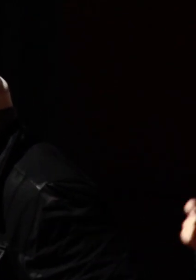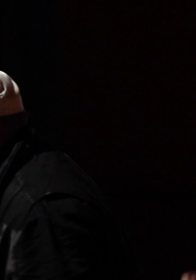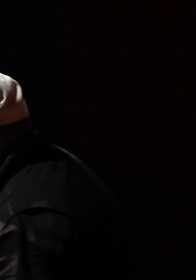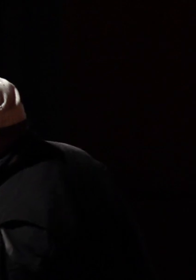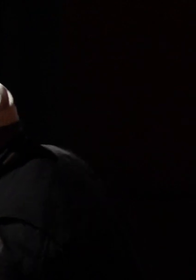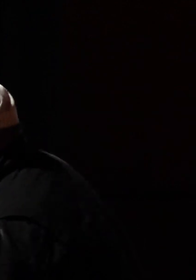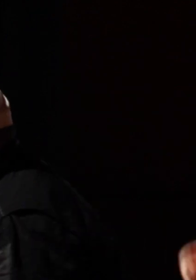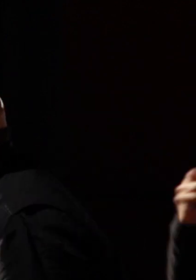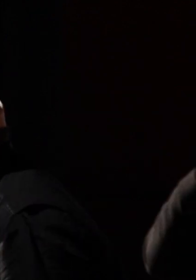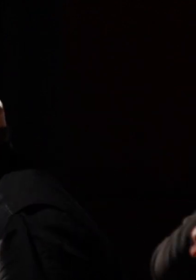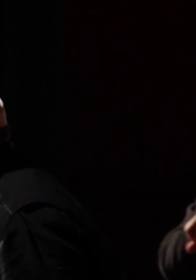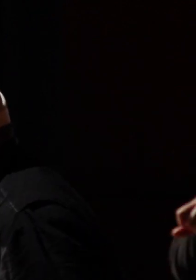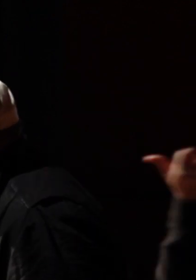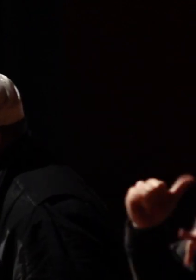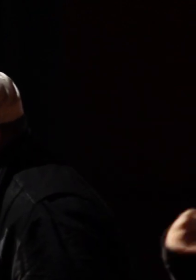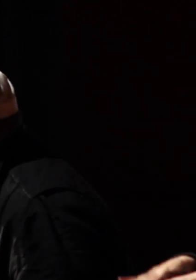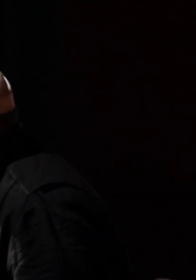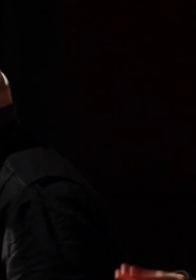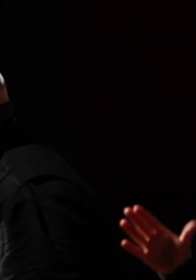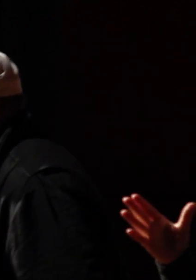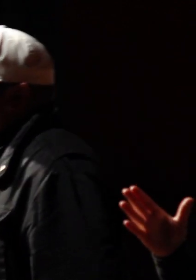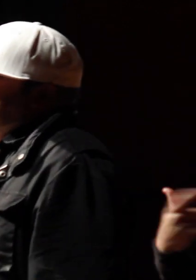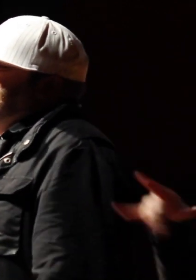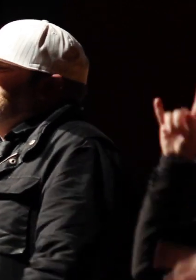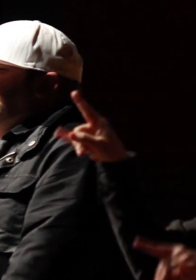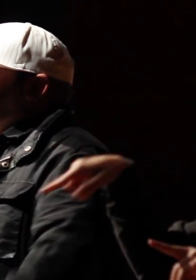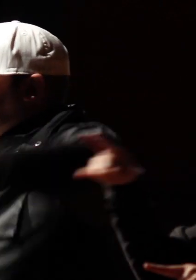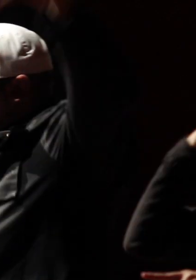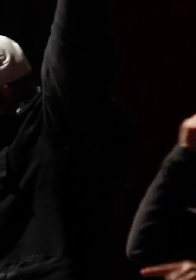make a computer but you still got a turntable and we're rock you kids out